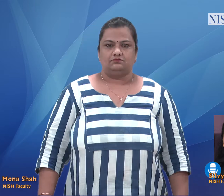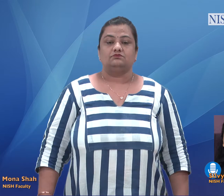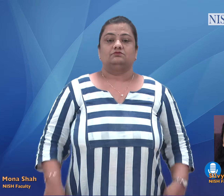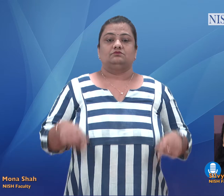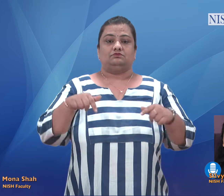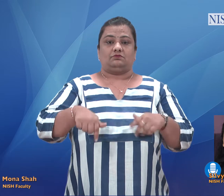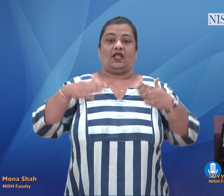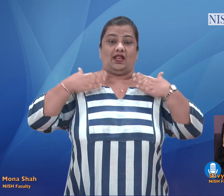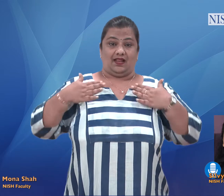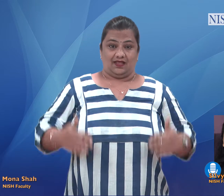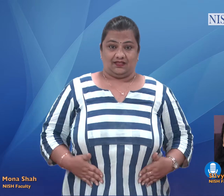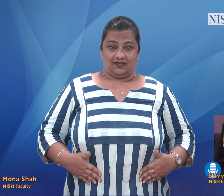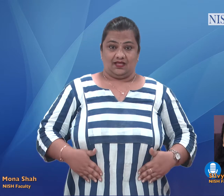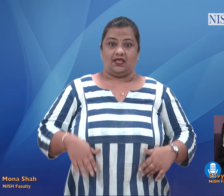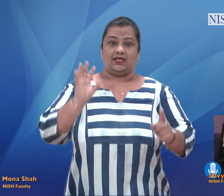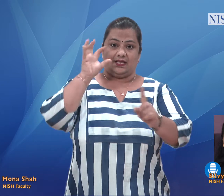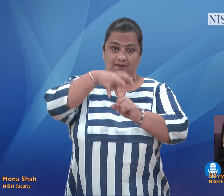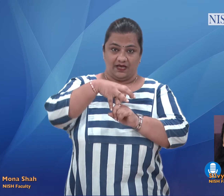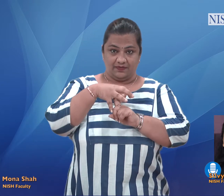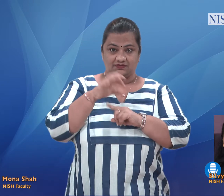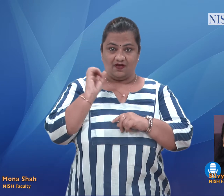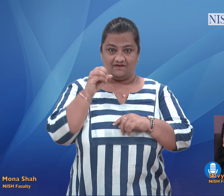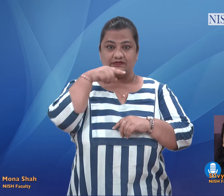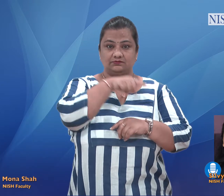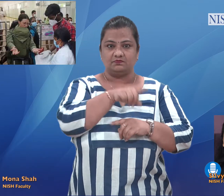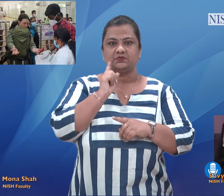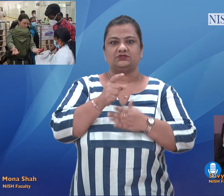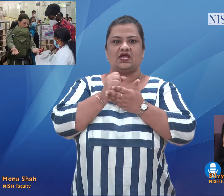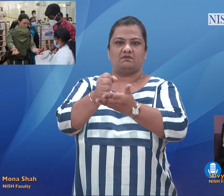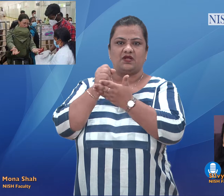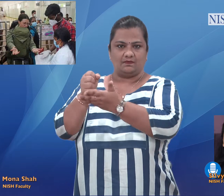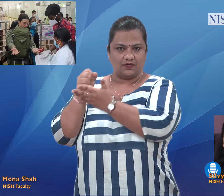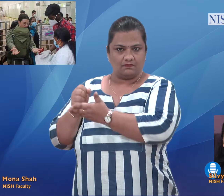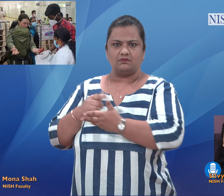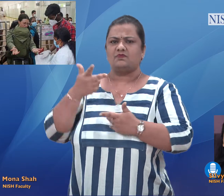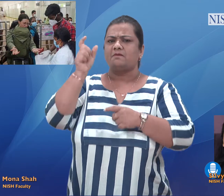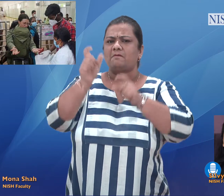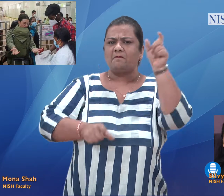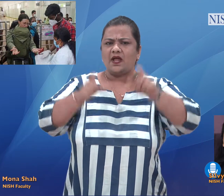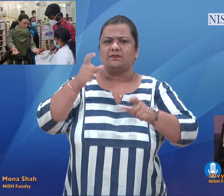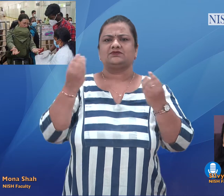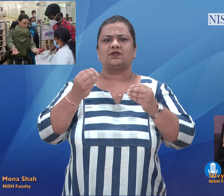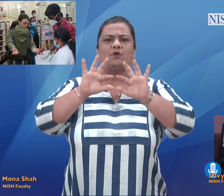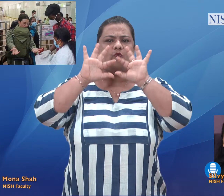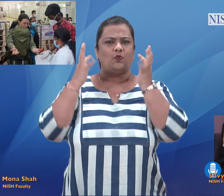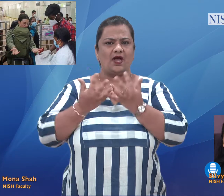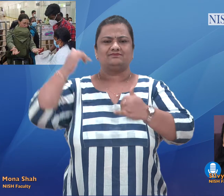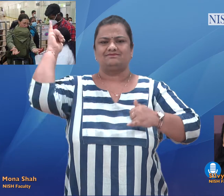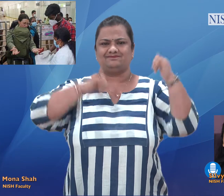The health department has decided to start help desks at all airports in the state as part of the preventive and control measures